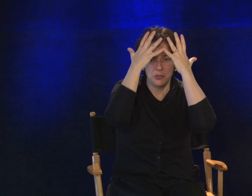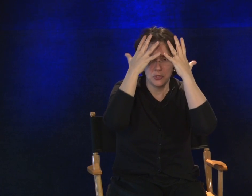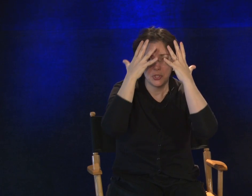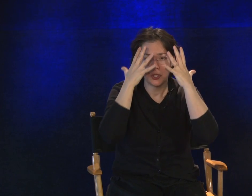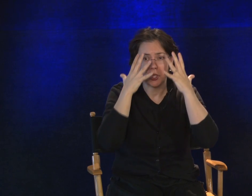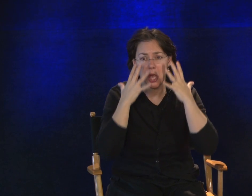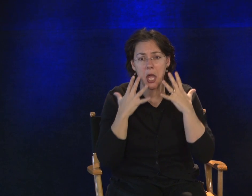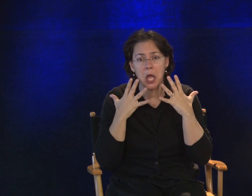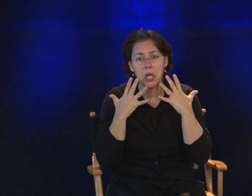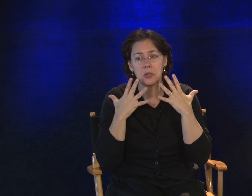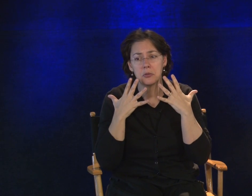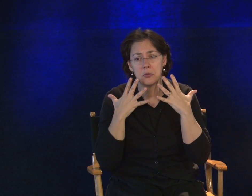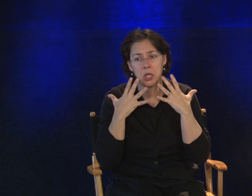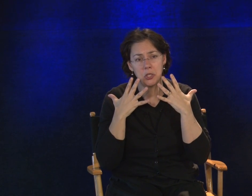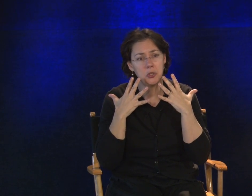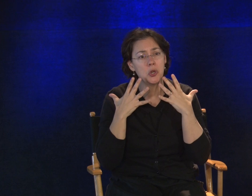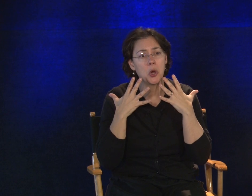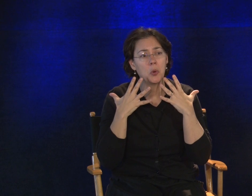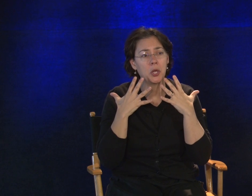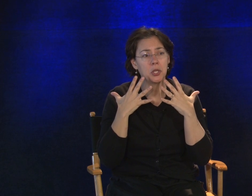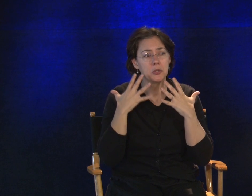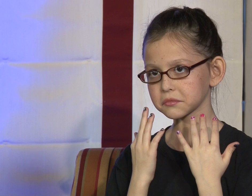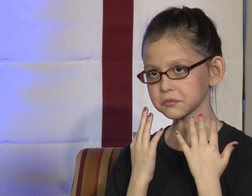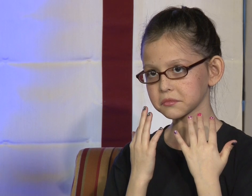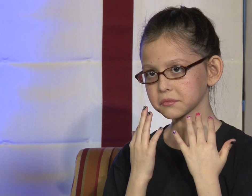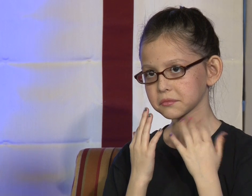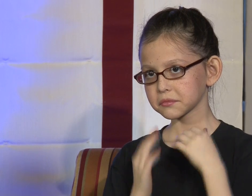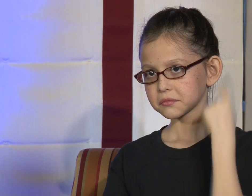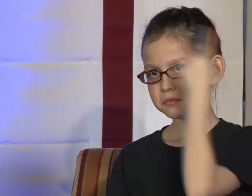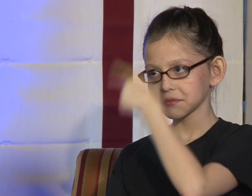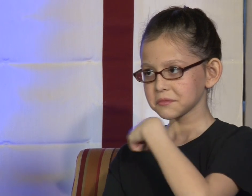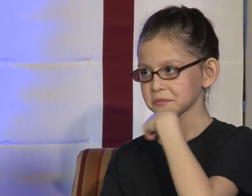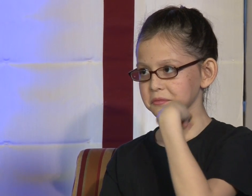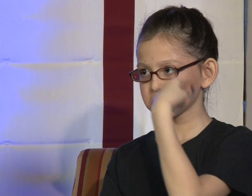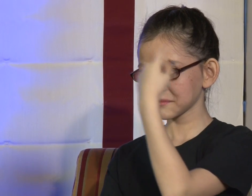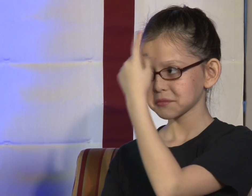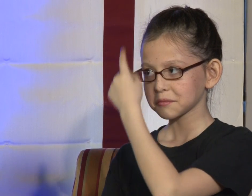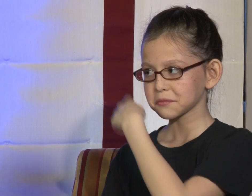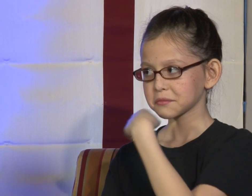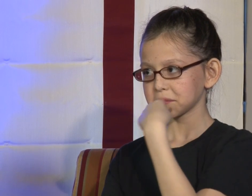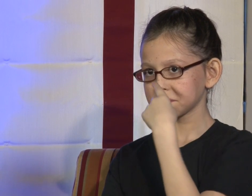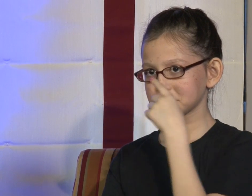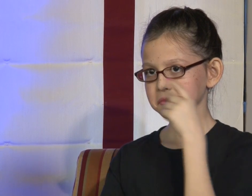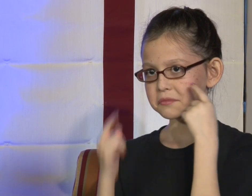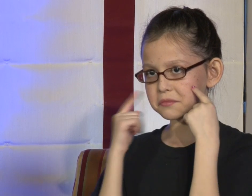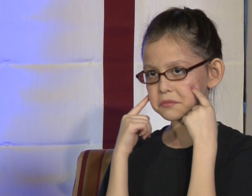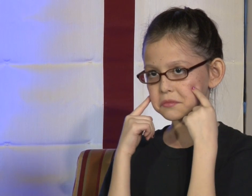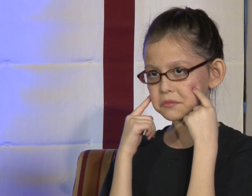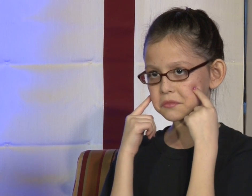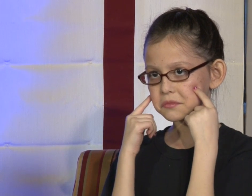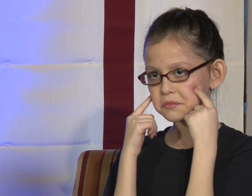you're sad and you know it, then your face is gonna show it. Sad faces.